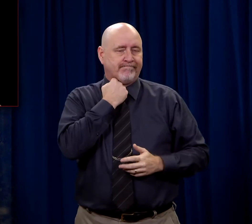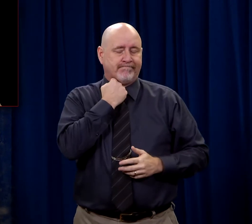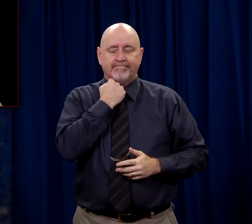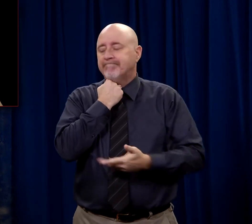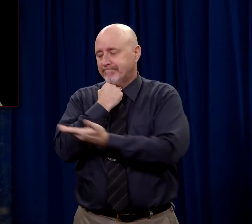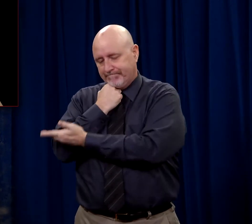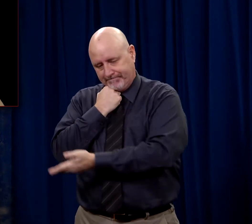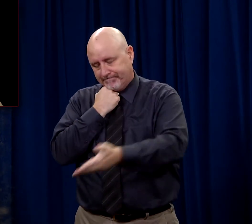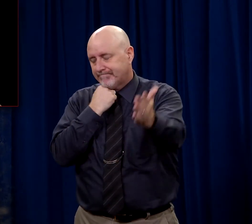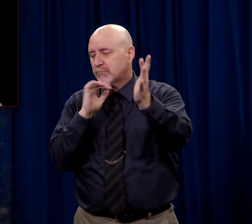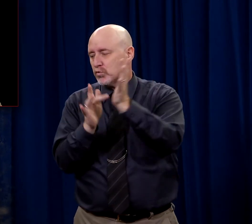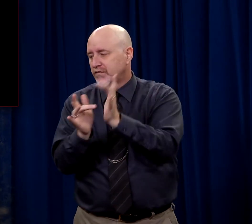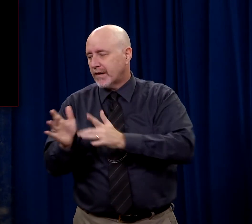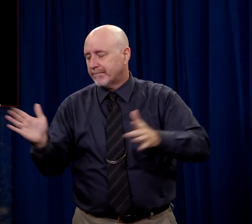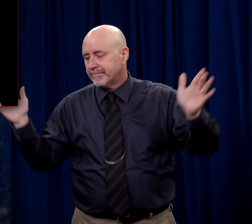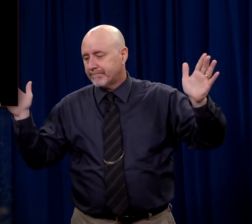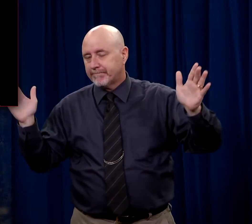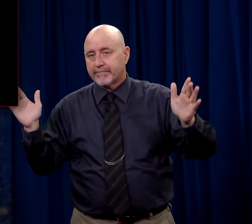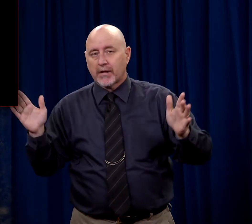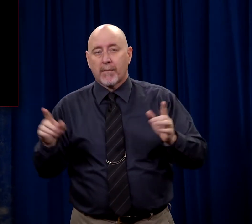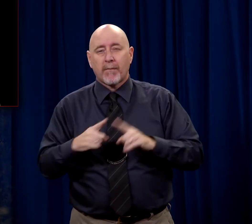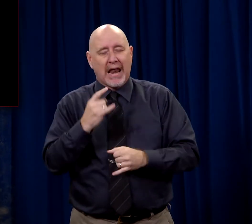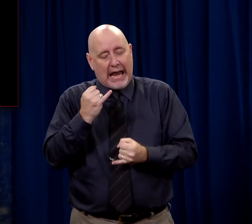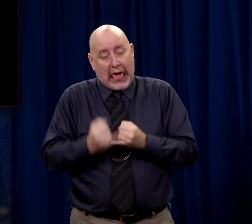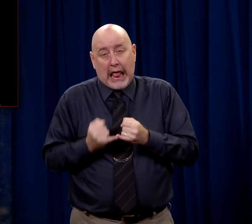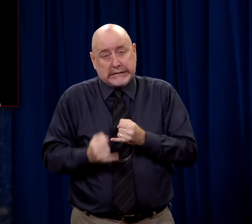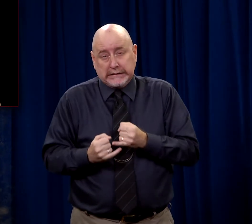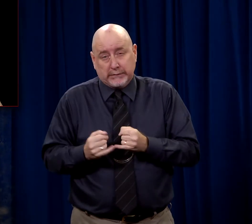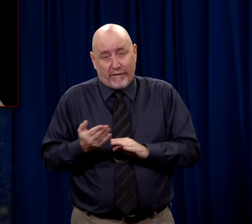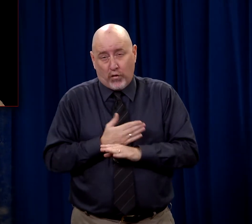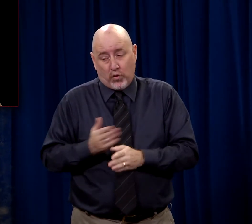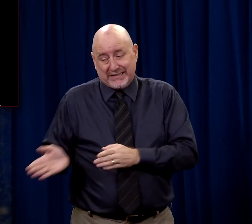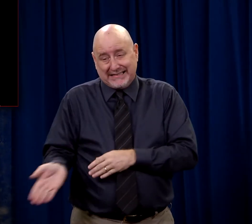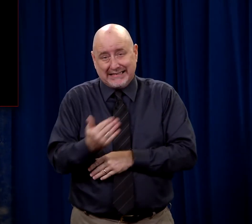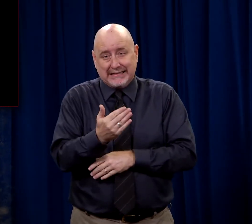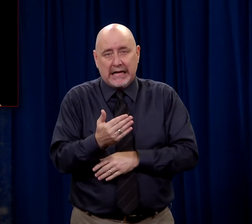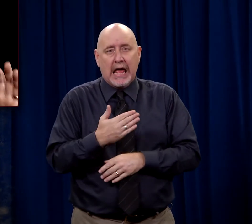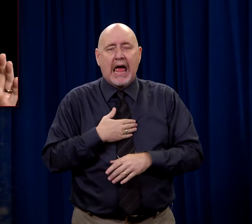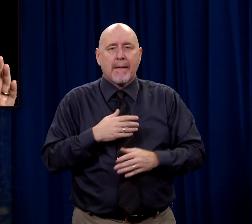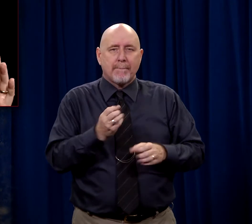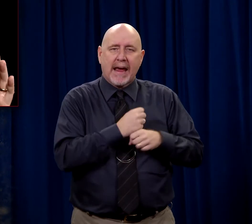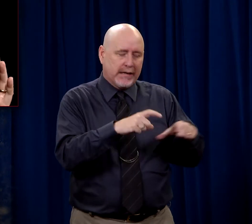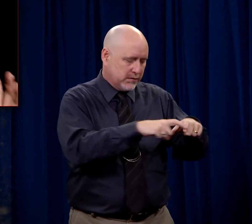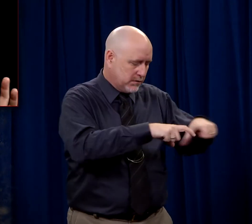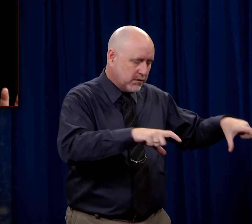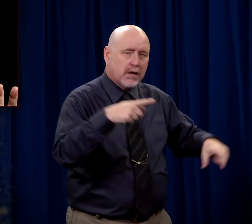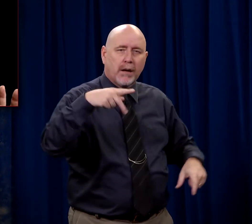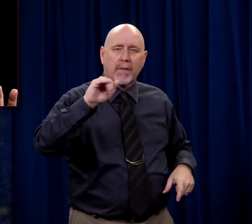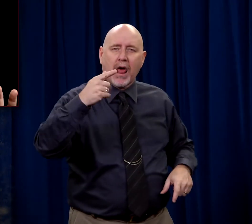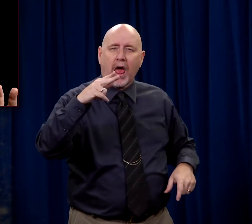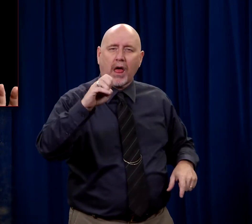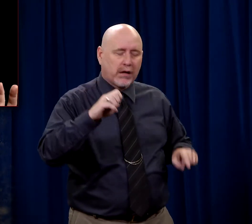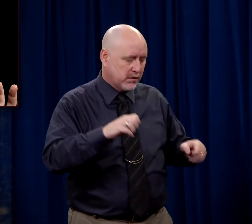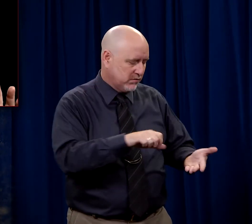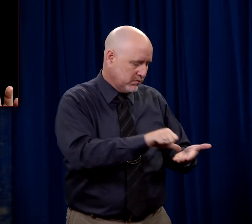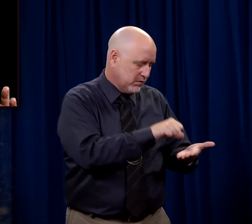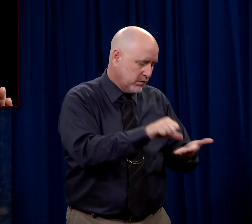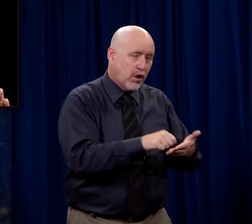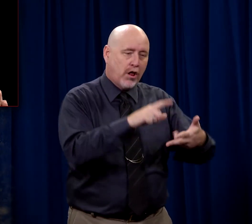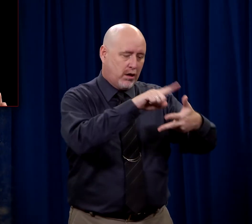And Pilate delivered him to be crucified. But he did this one last thing. He had a plaque made that said in